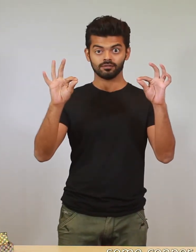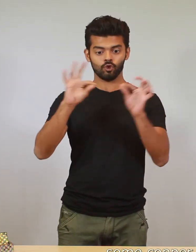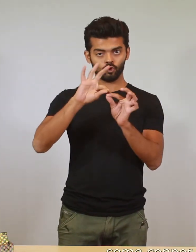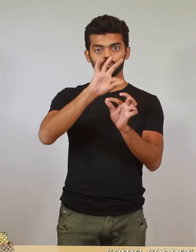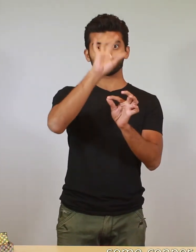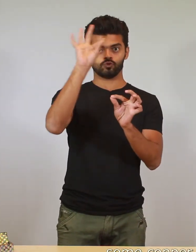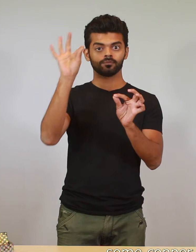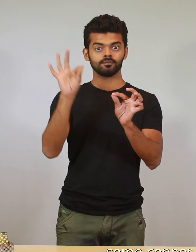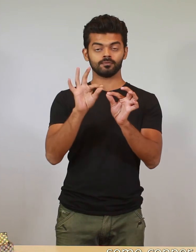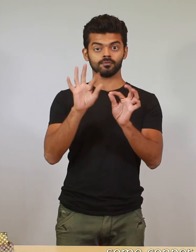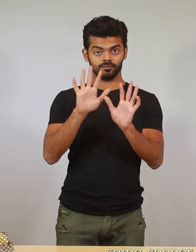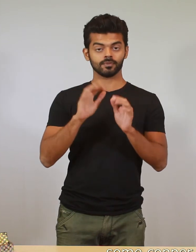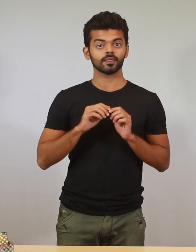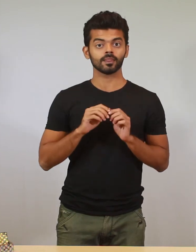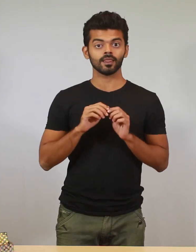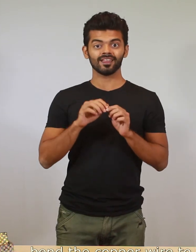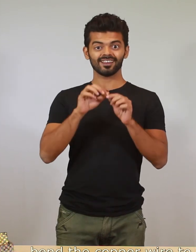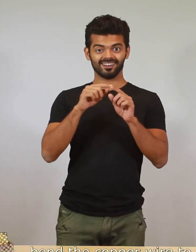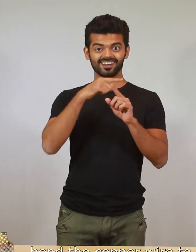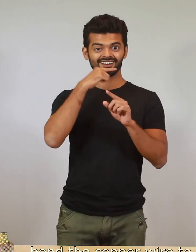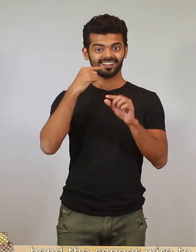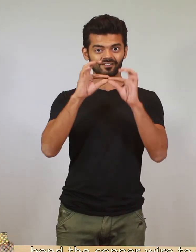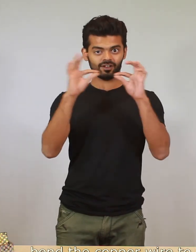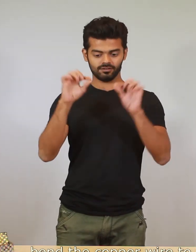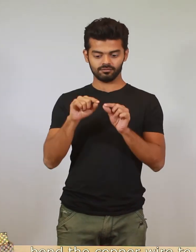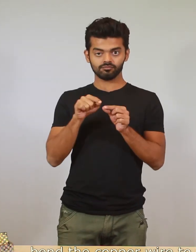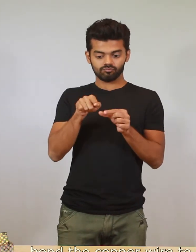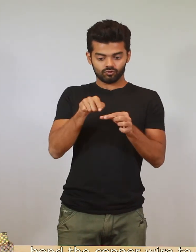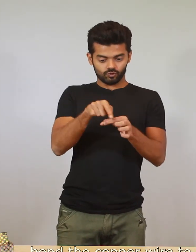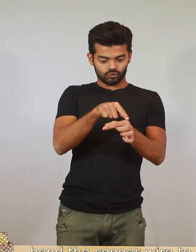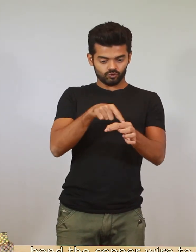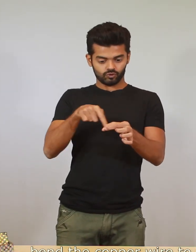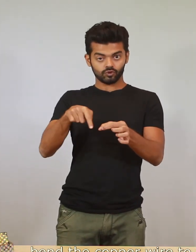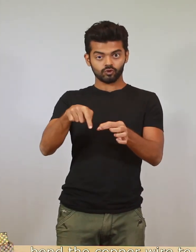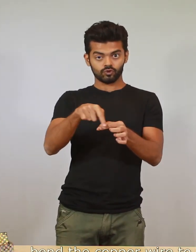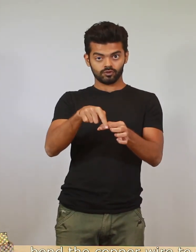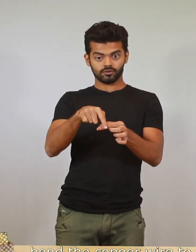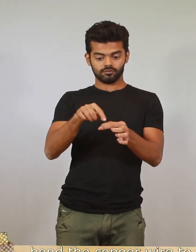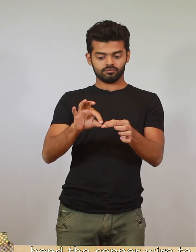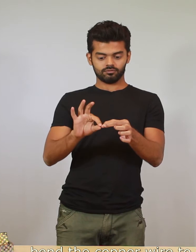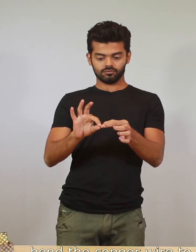bend the copper wire to form this shape